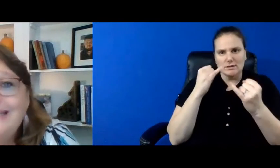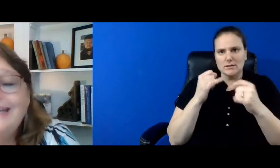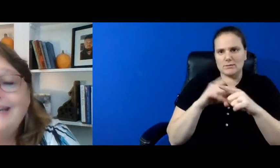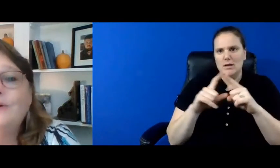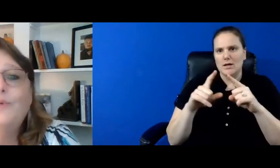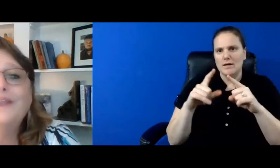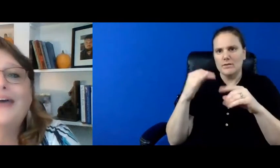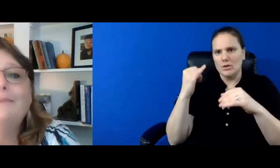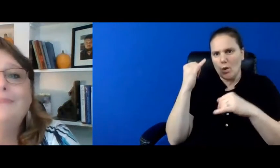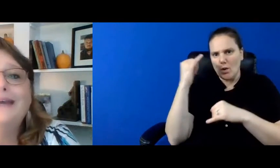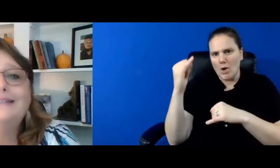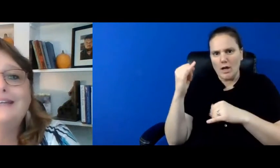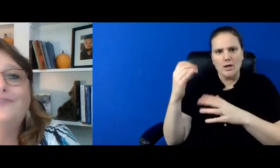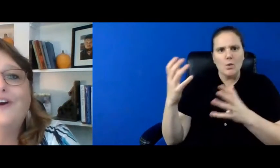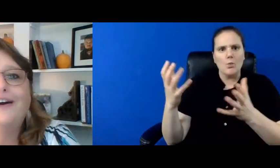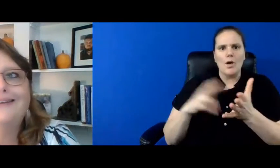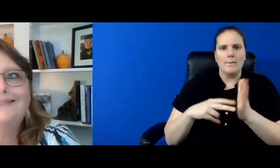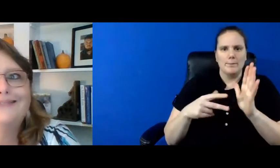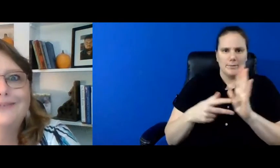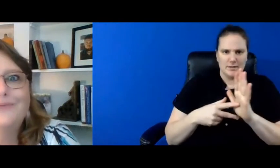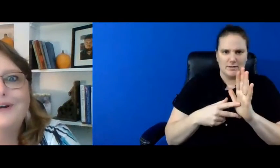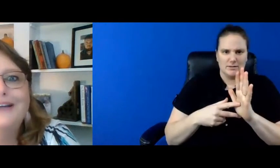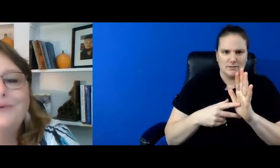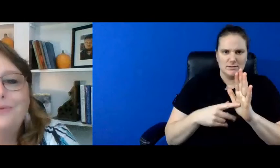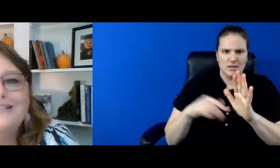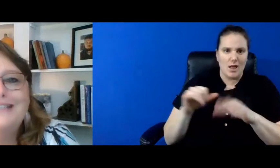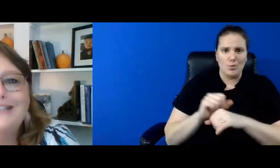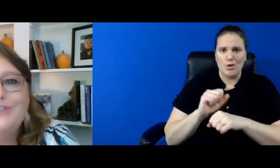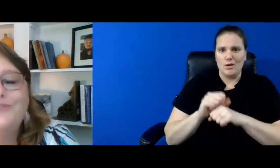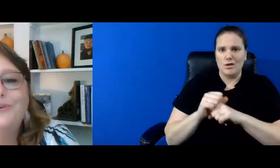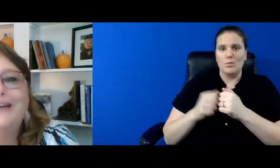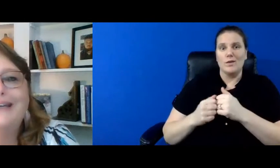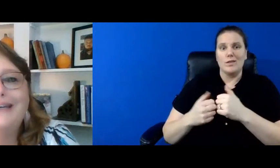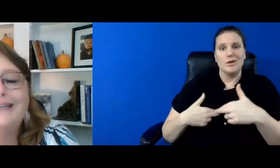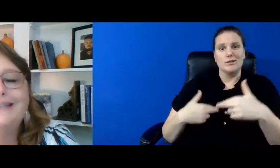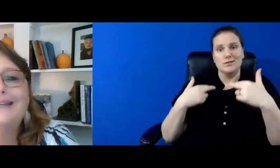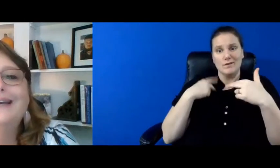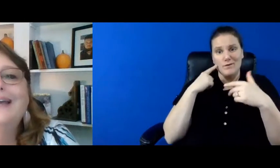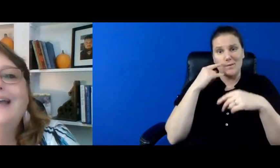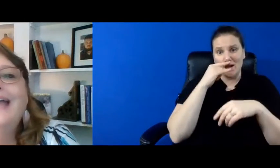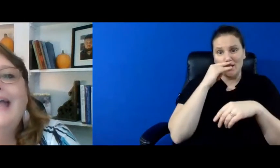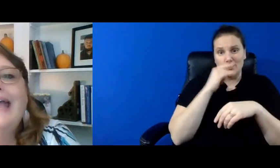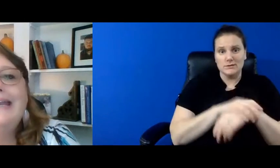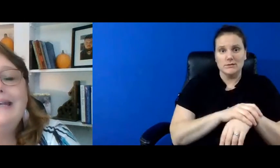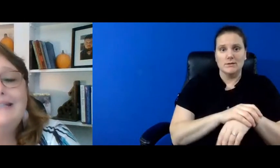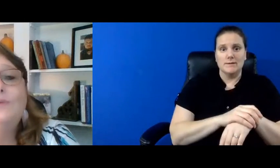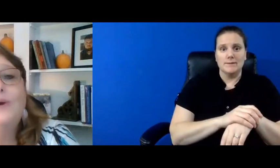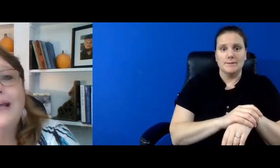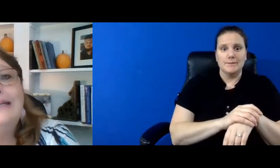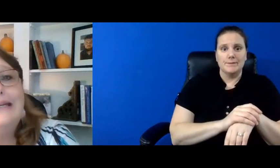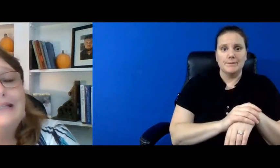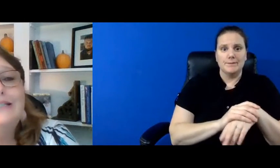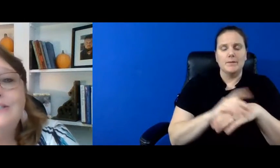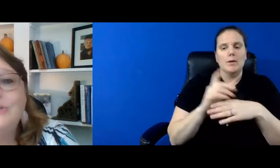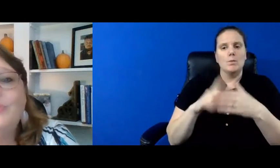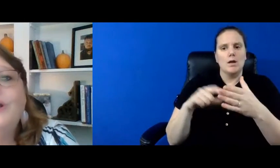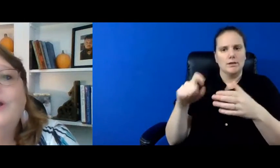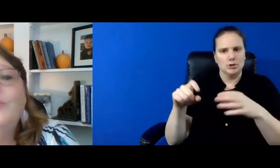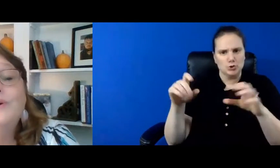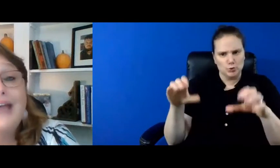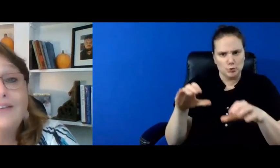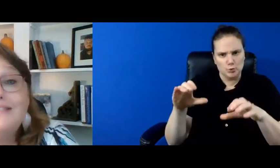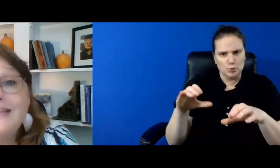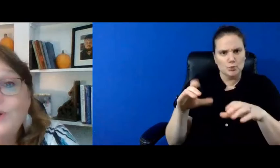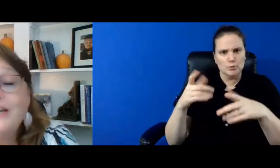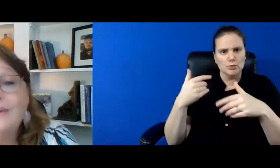no idea what that meant as far as working with residential for my kids and he said what i needed to do